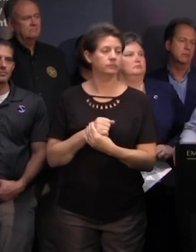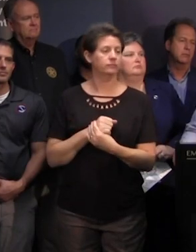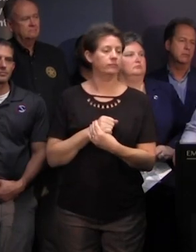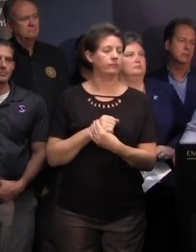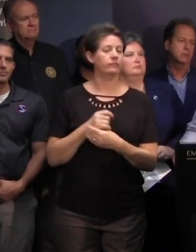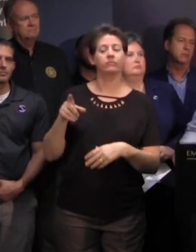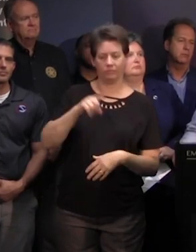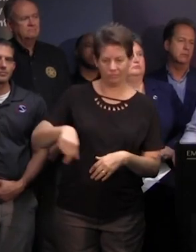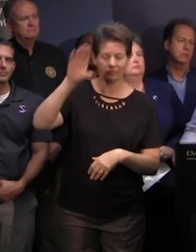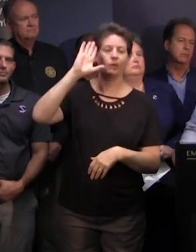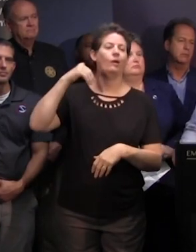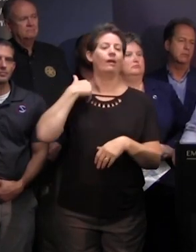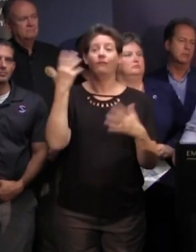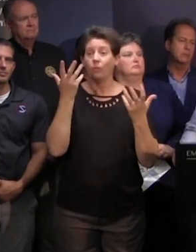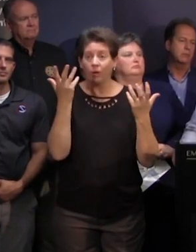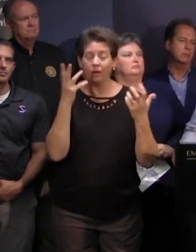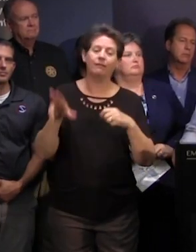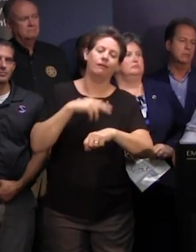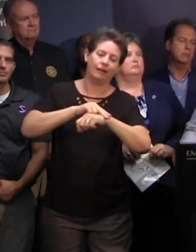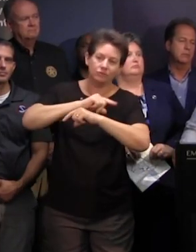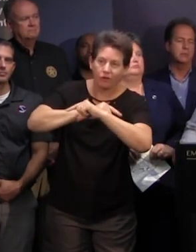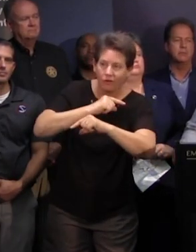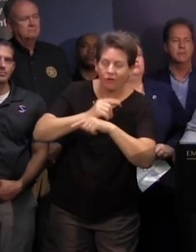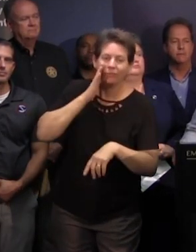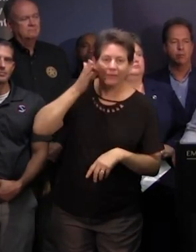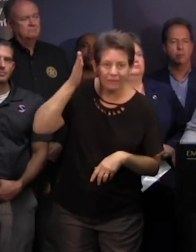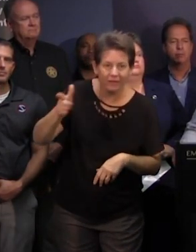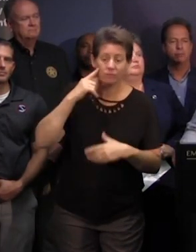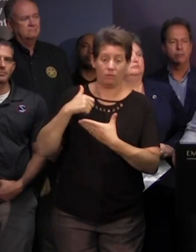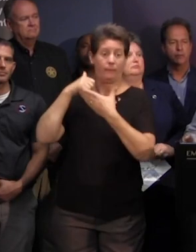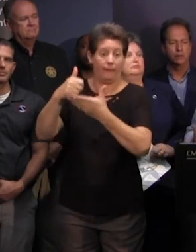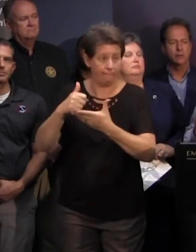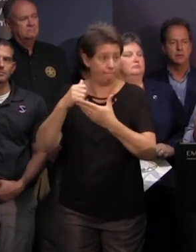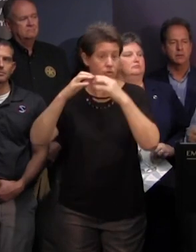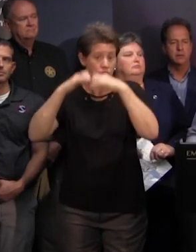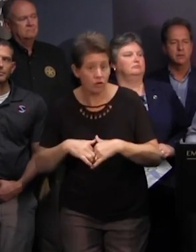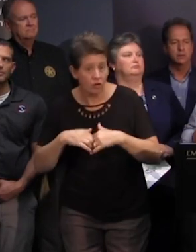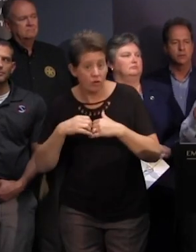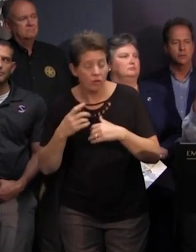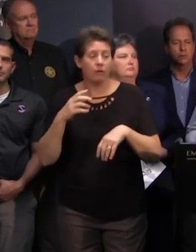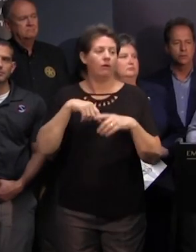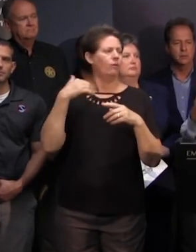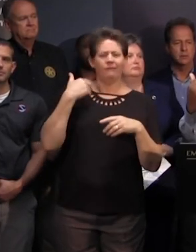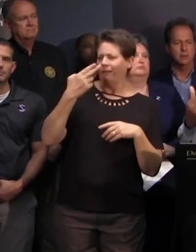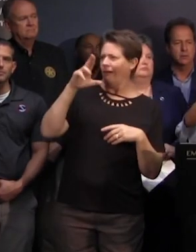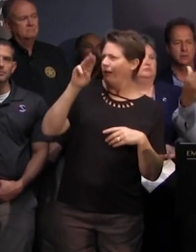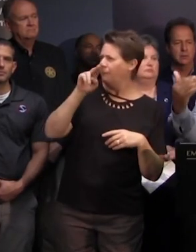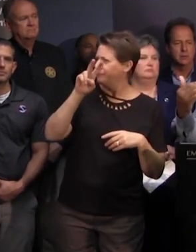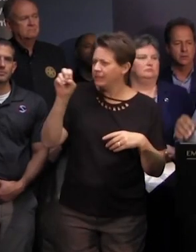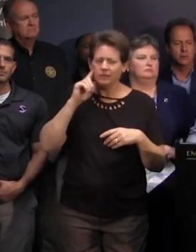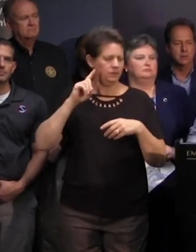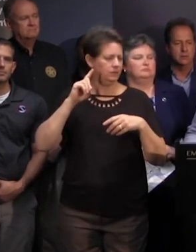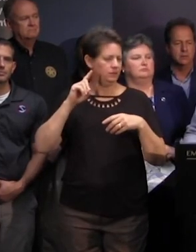route we have the national guard uh with their with their uh vehicle recovery teams that's a humvee and uh sorry a